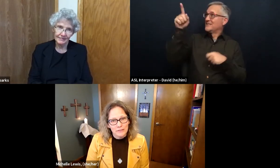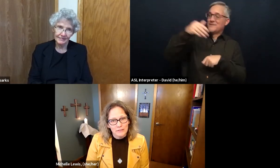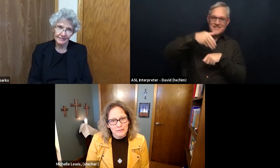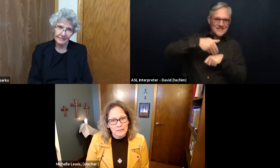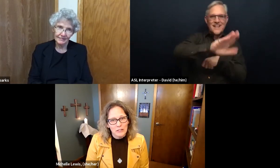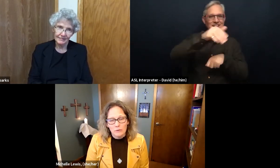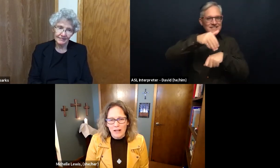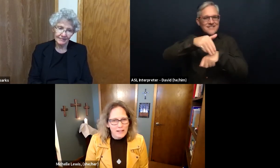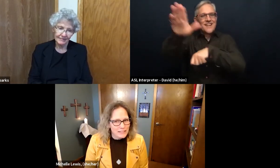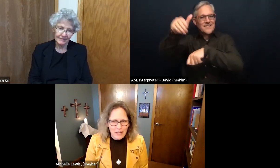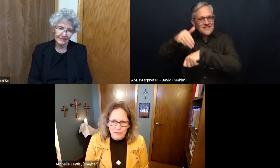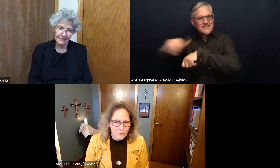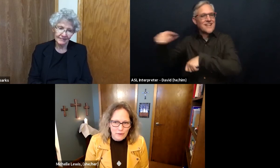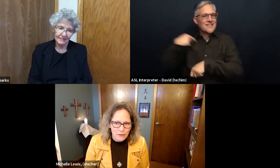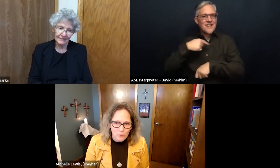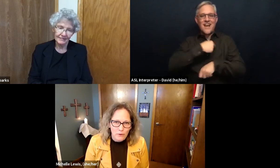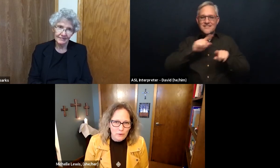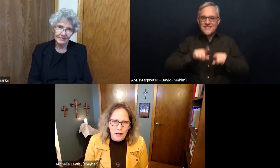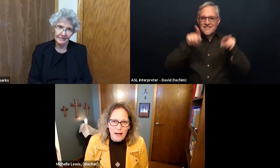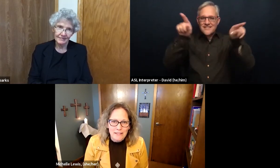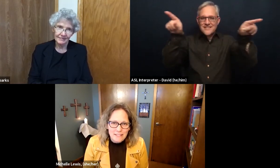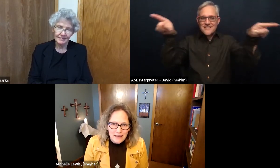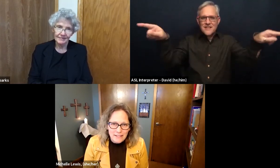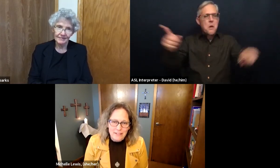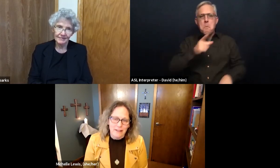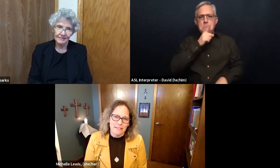We're not scattered around in the world. God sends us.